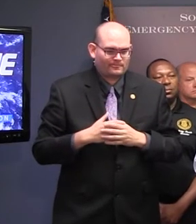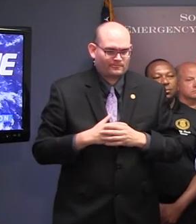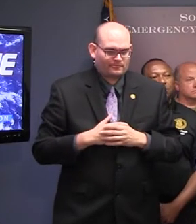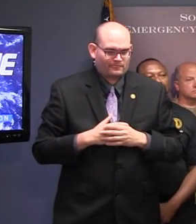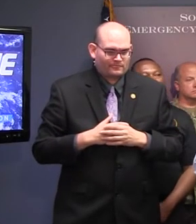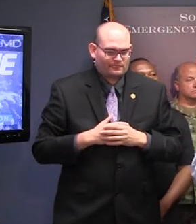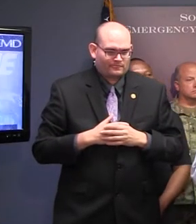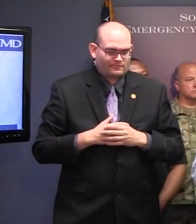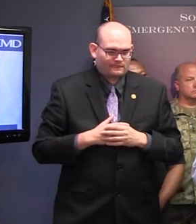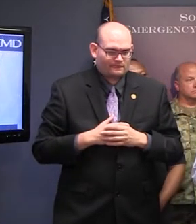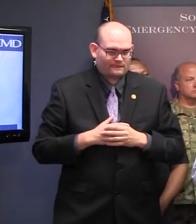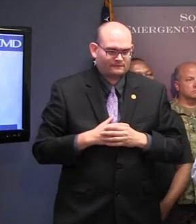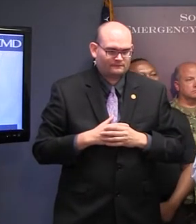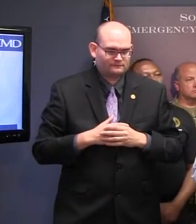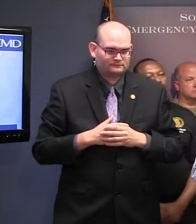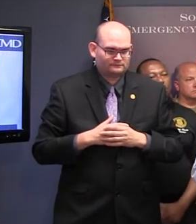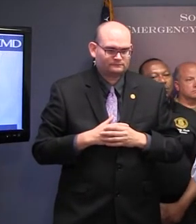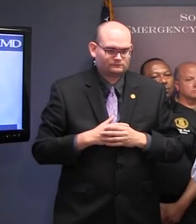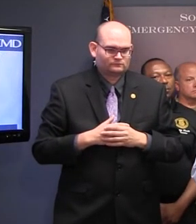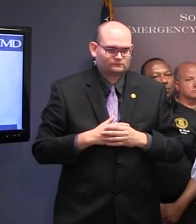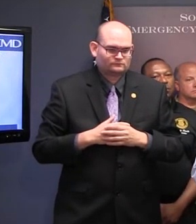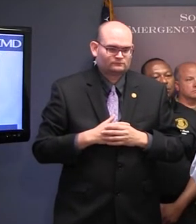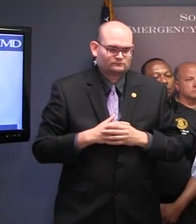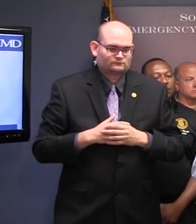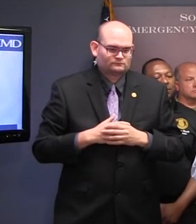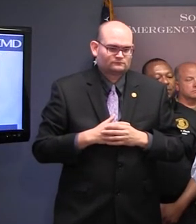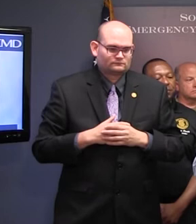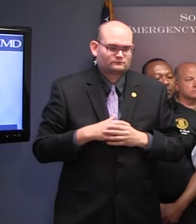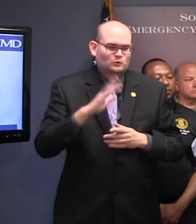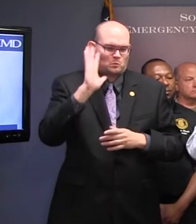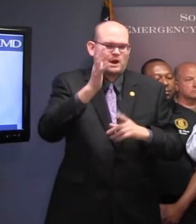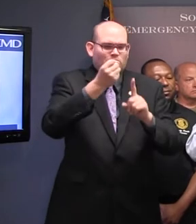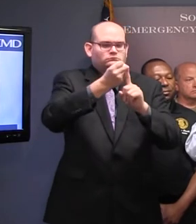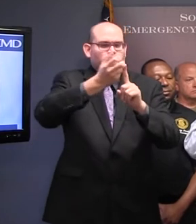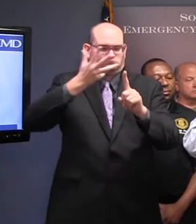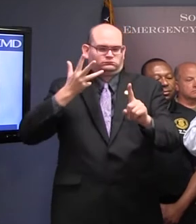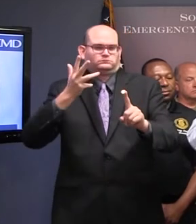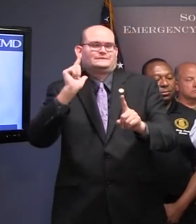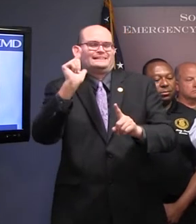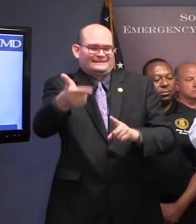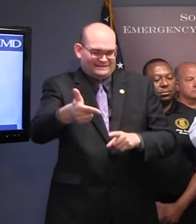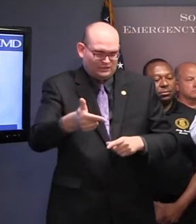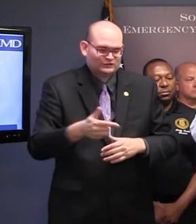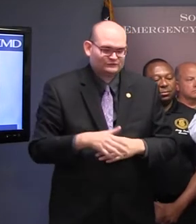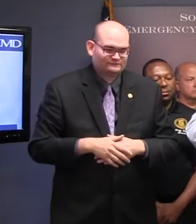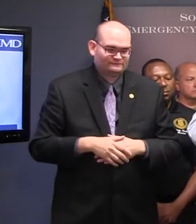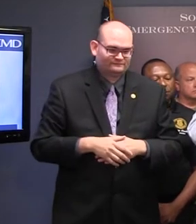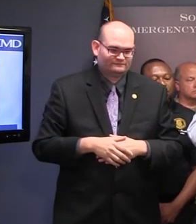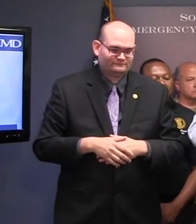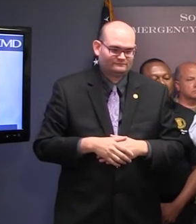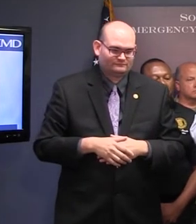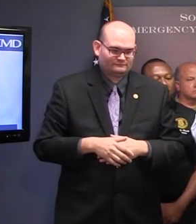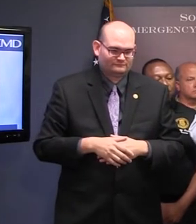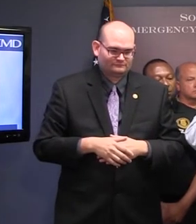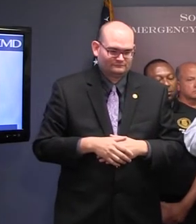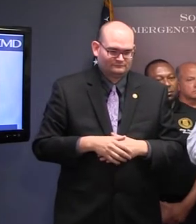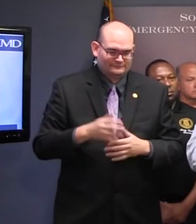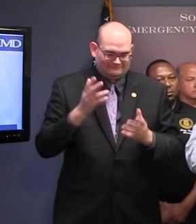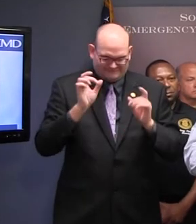No, that will be described fully later. But we will have to judge the storm.